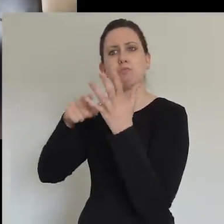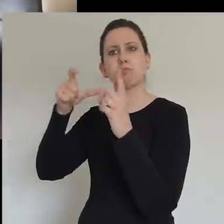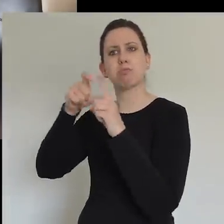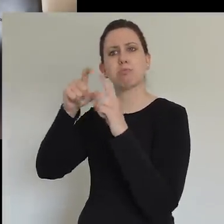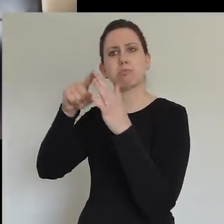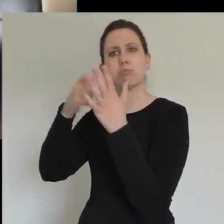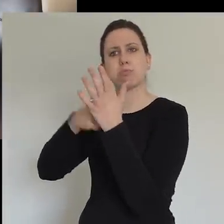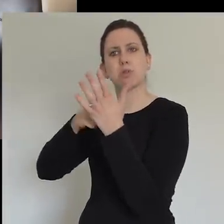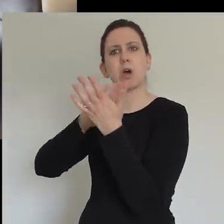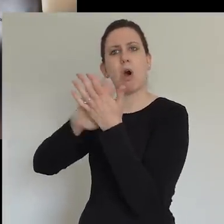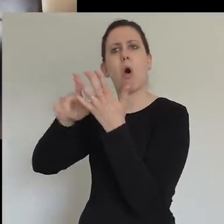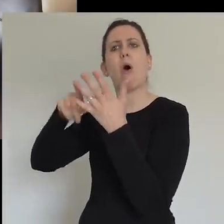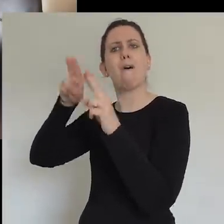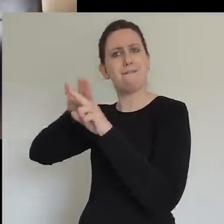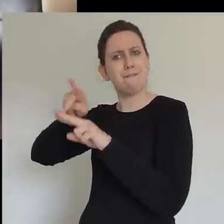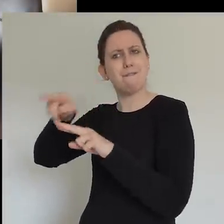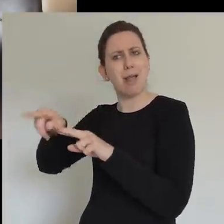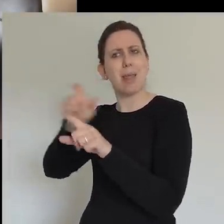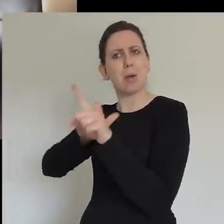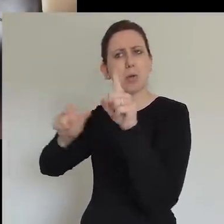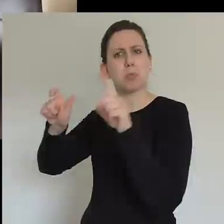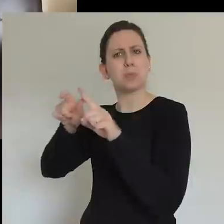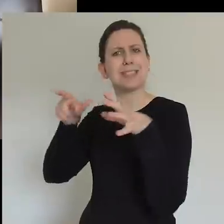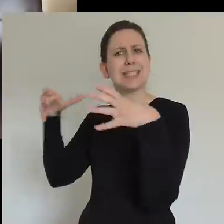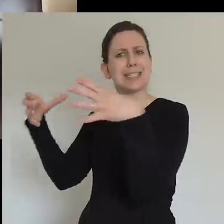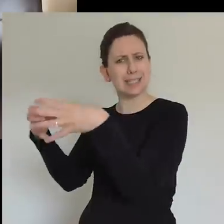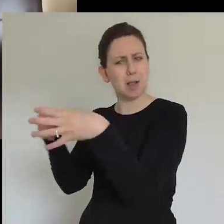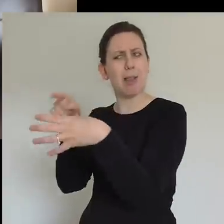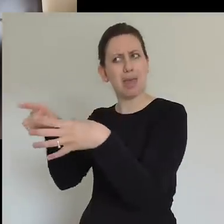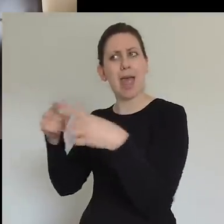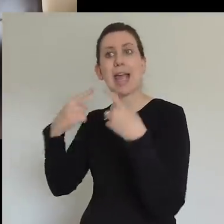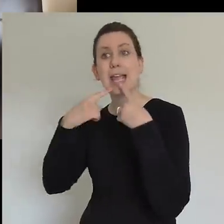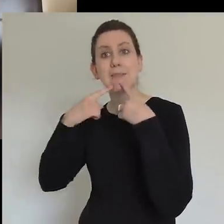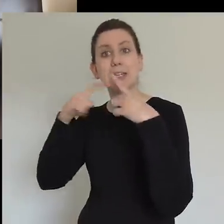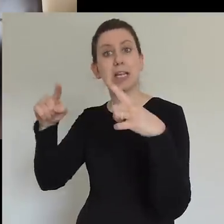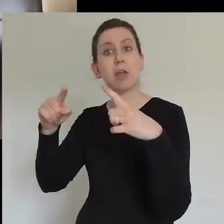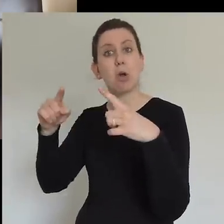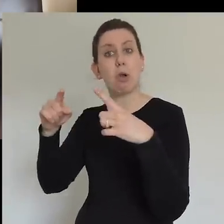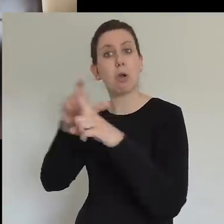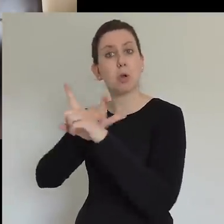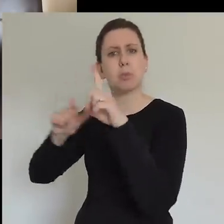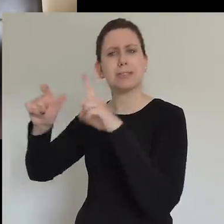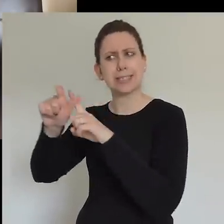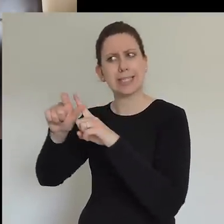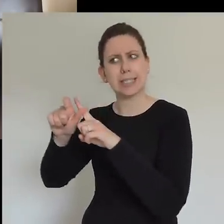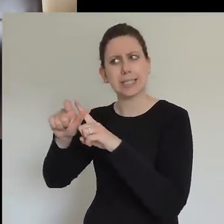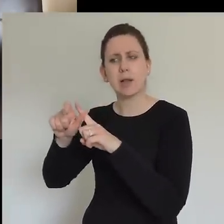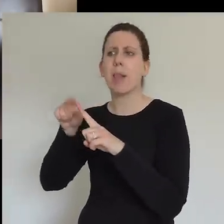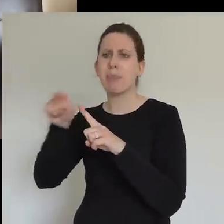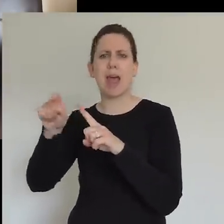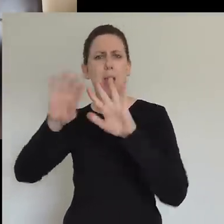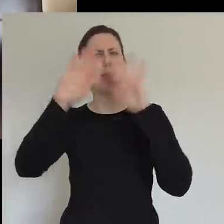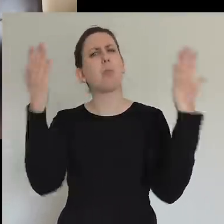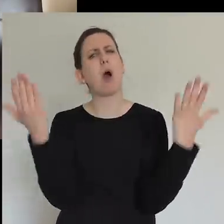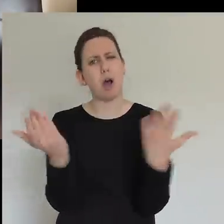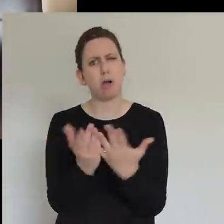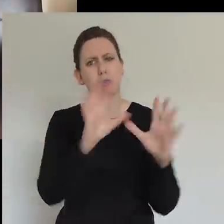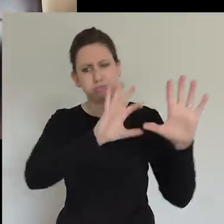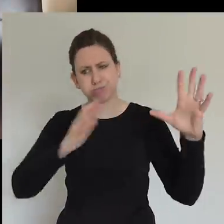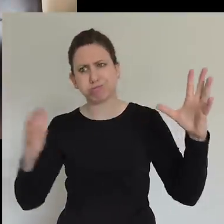me. The Bruderhof is an evangelical community based all over the world. And they live in community. They live, they try to be the Acts 2 church. So what they do is they